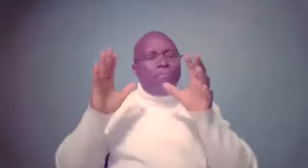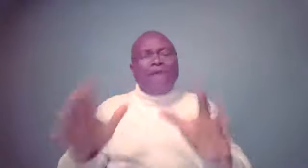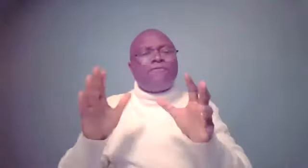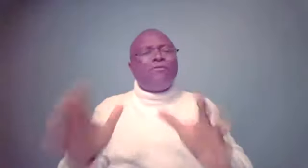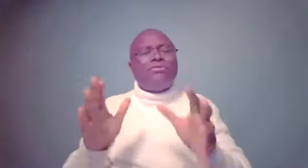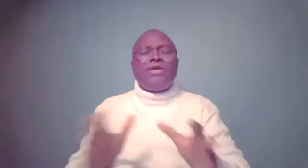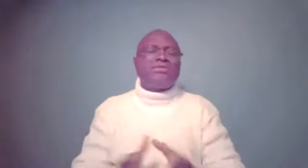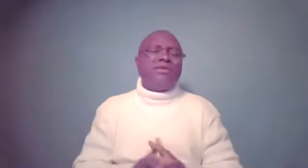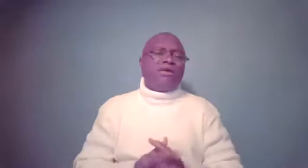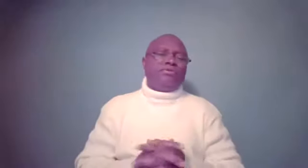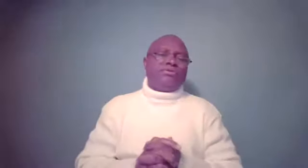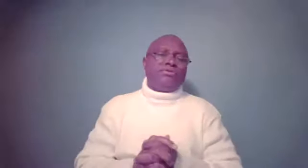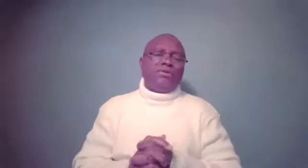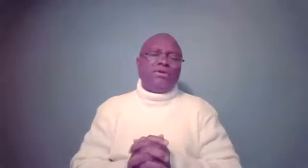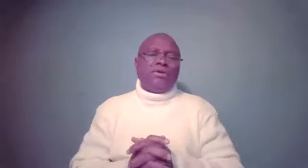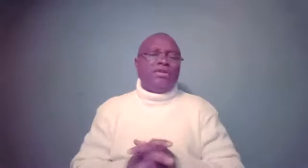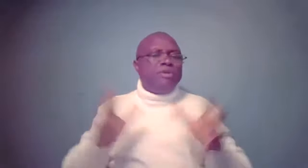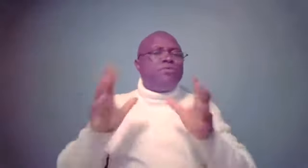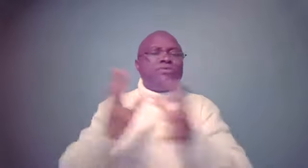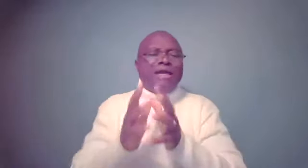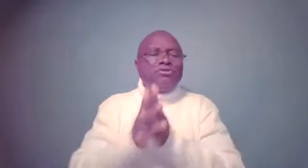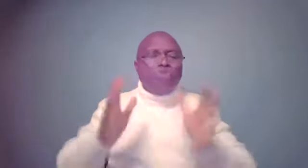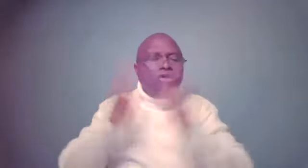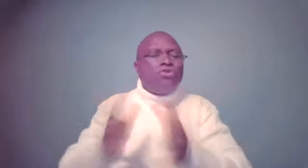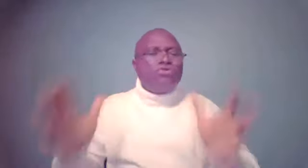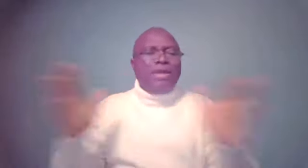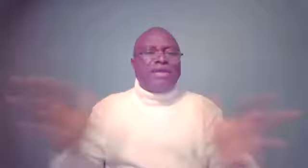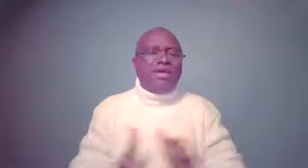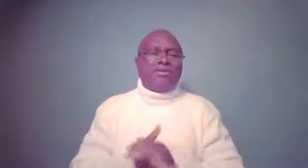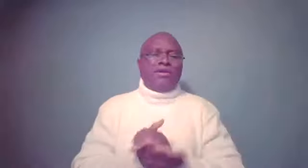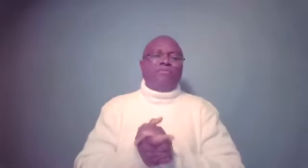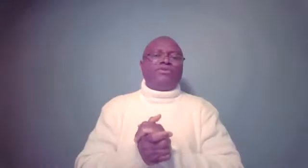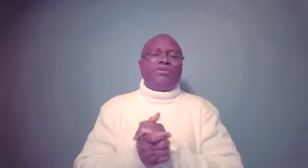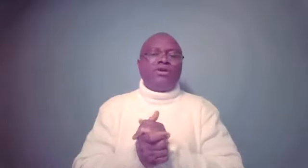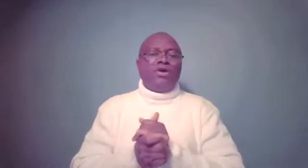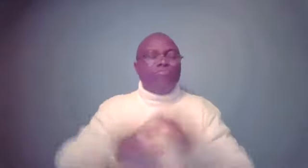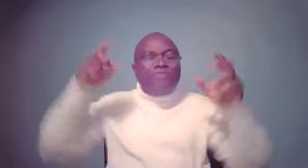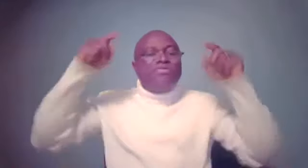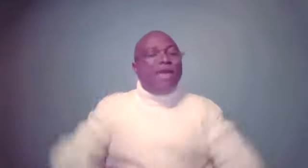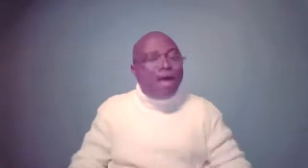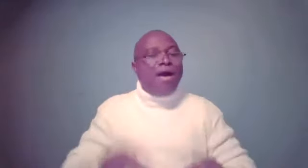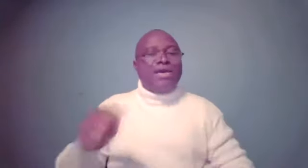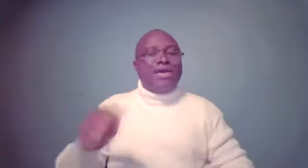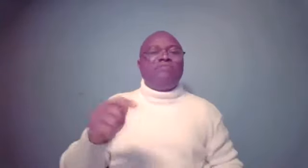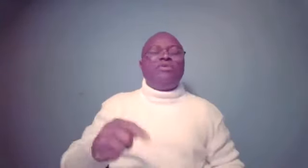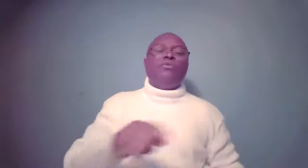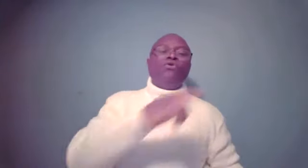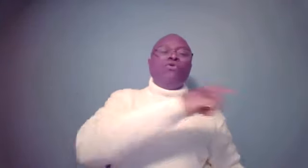on mindful destiny helpers. The people that don't look like destiny helpers, but they are indeed people who